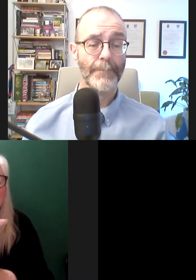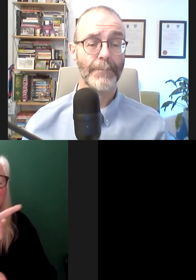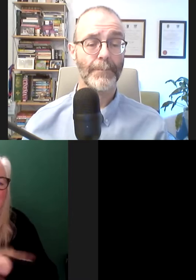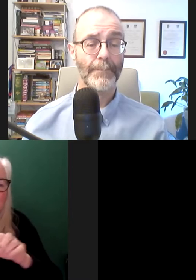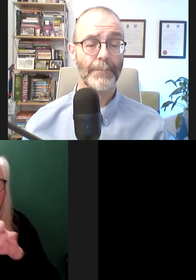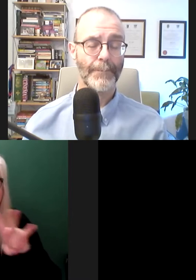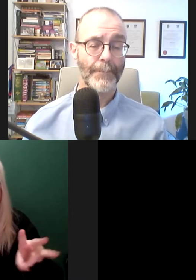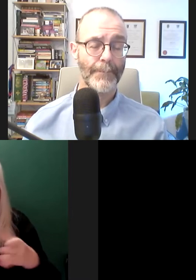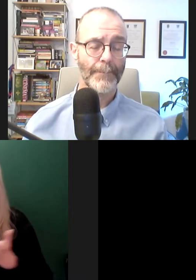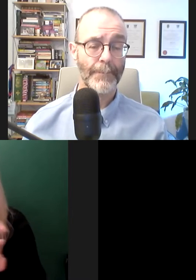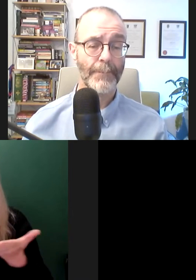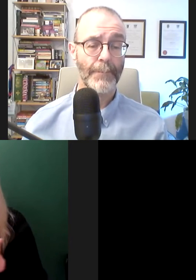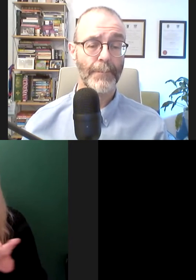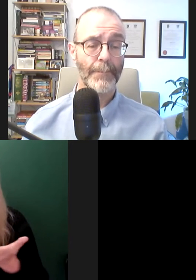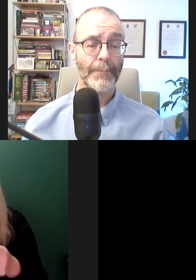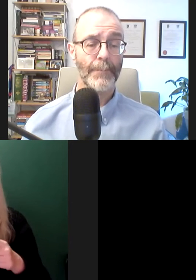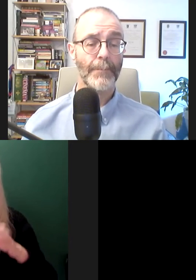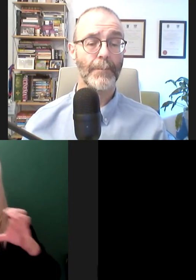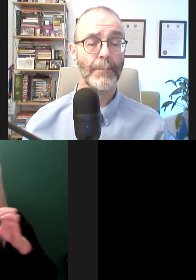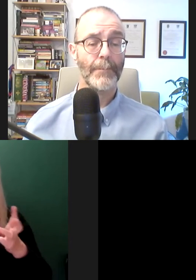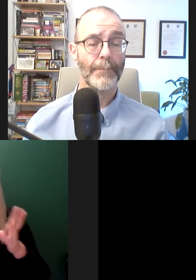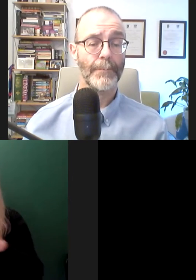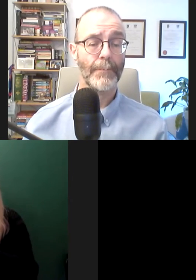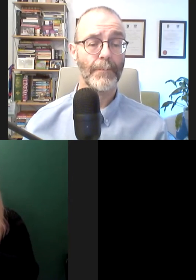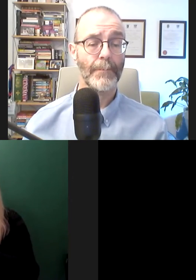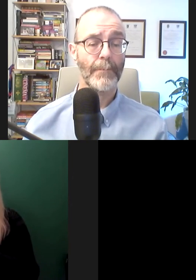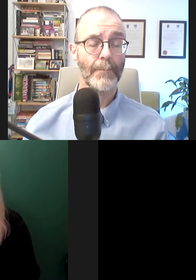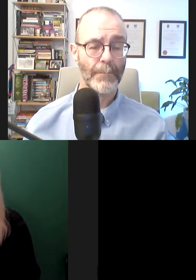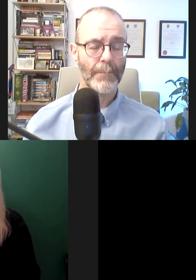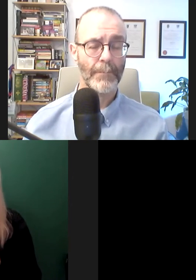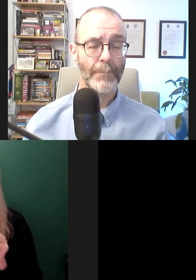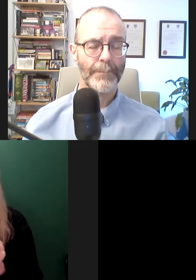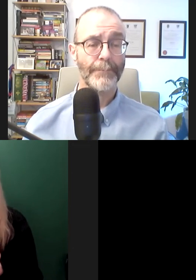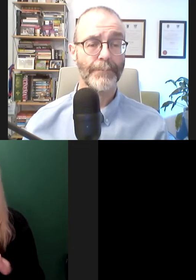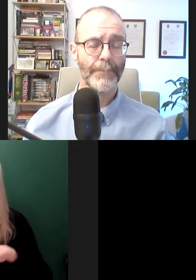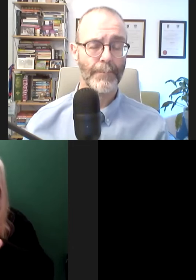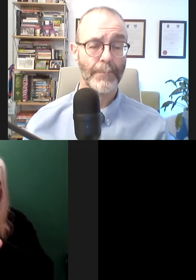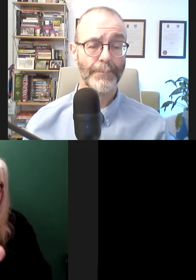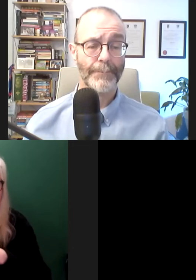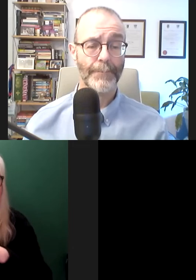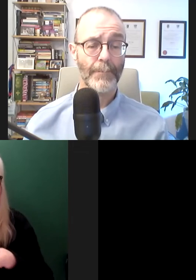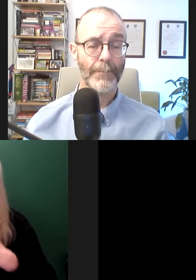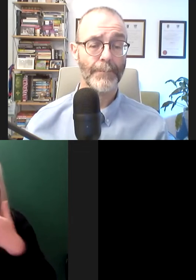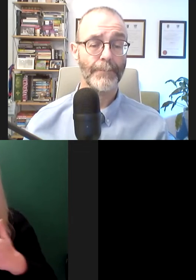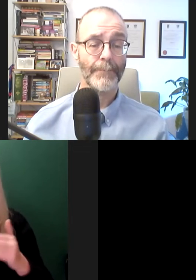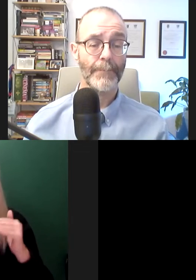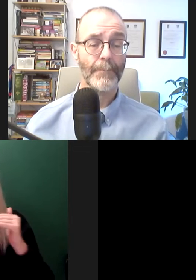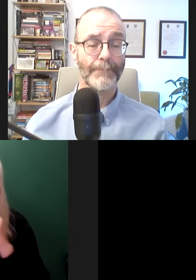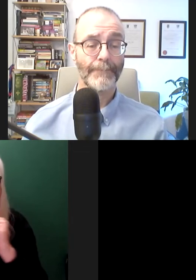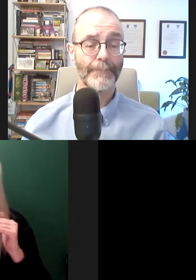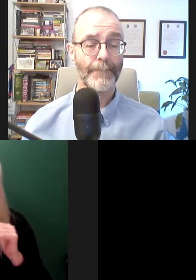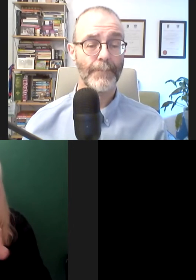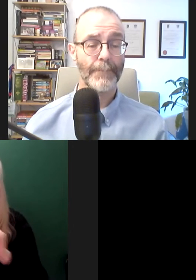consultant and communication worker in addition to his continued role as peer reviewer with